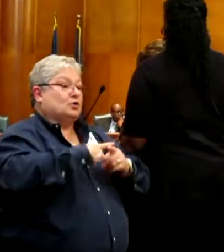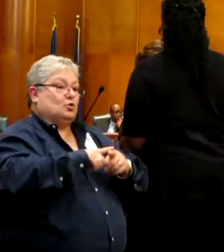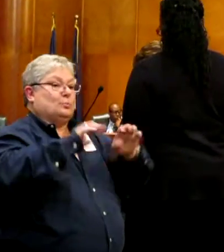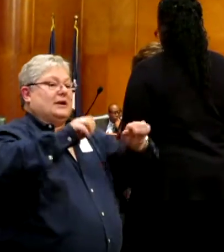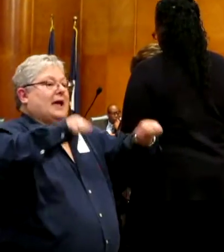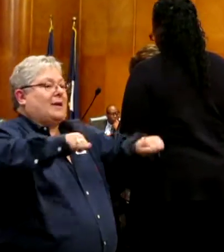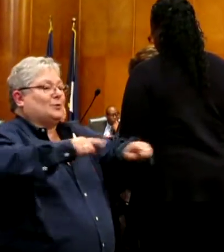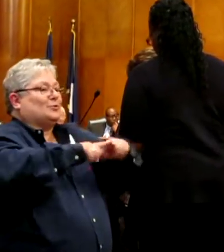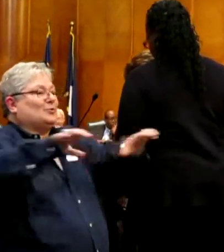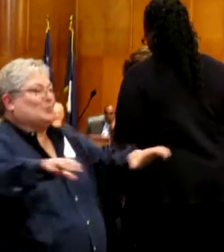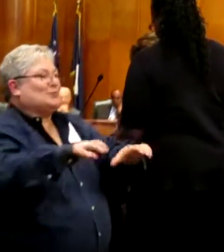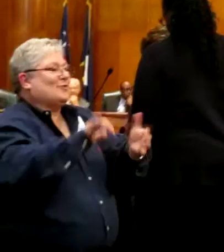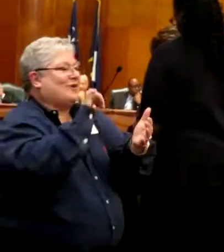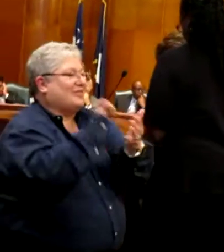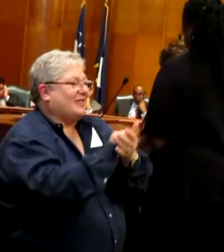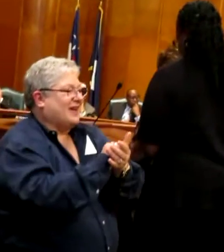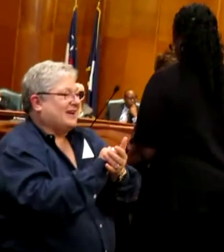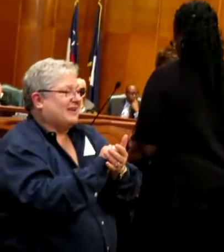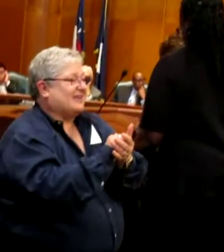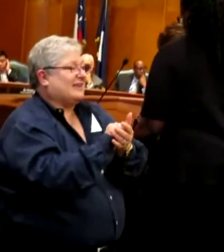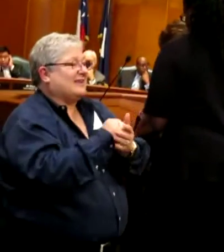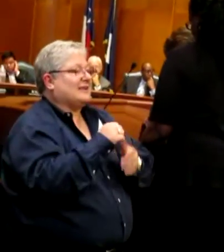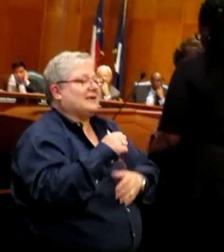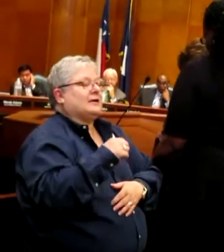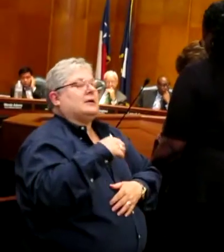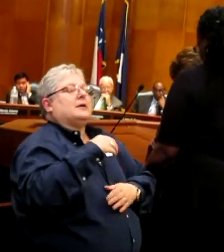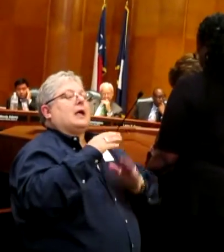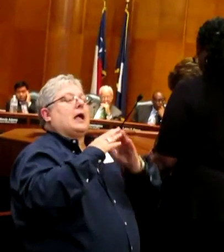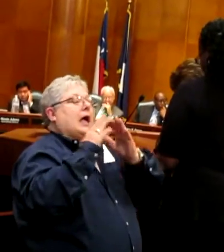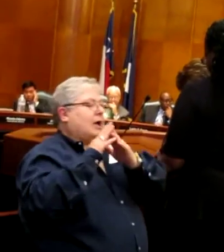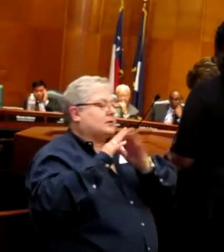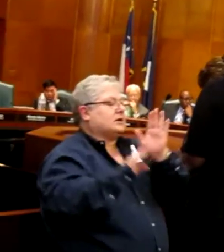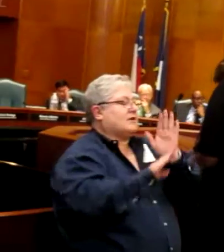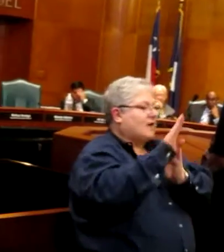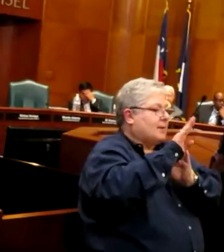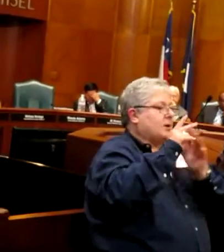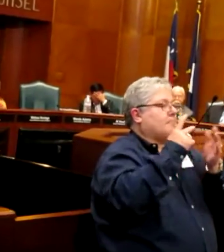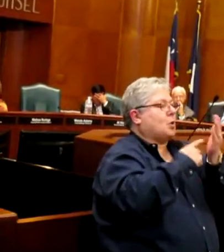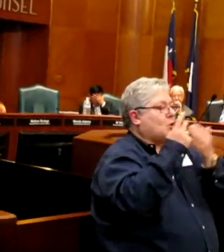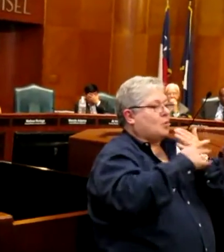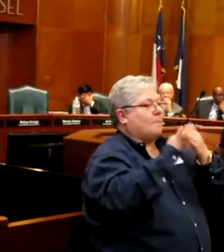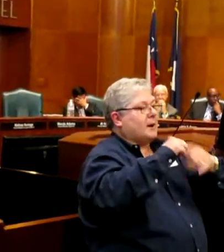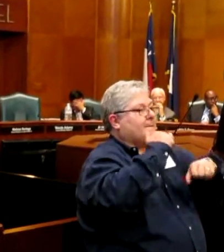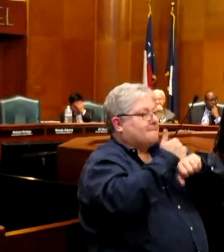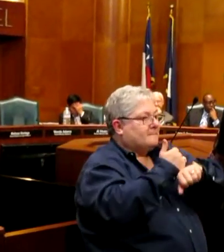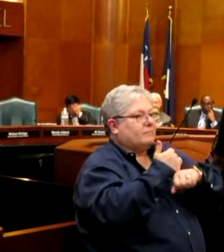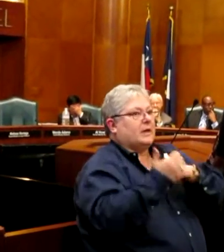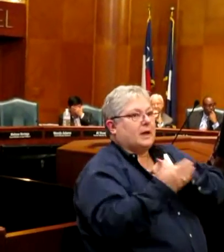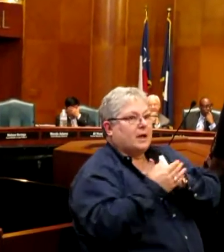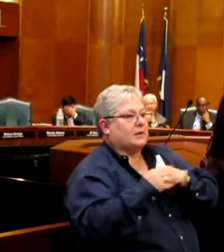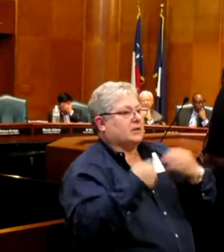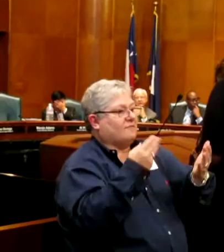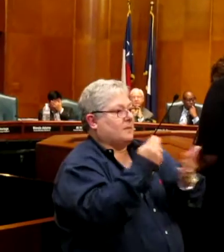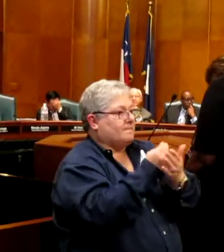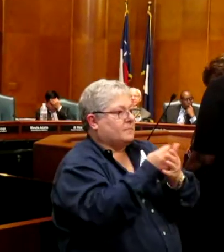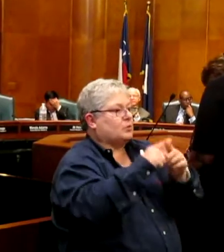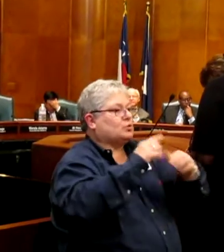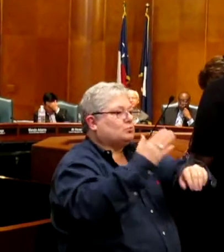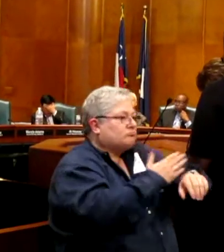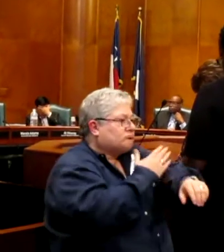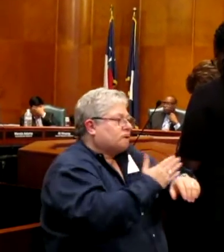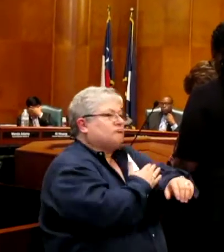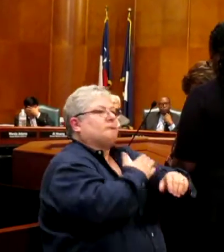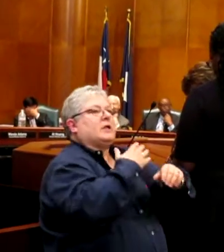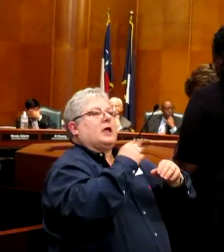that. The city of Houston's Housing and Community Development Department has supported us by providing the funds necessary to renovate and purchase